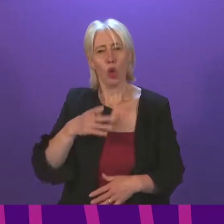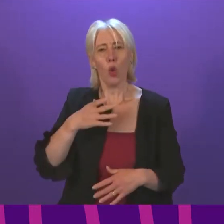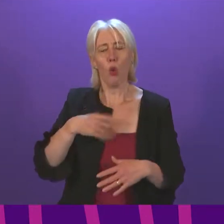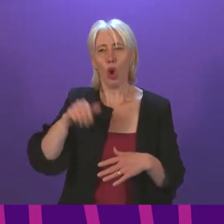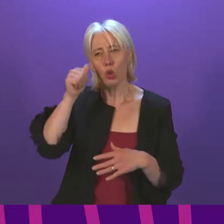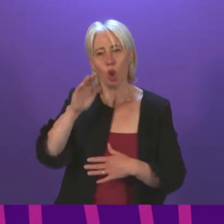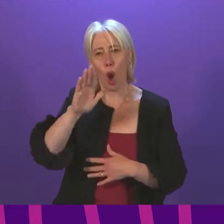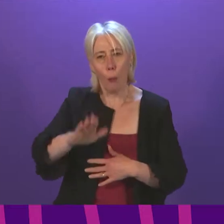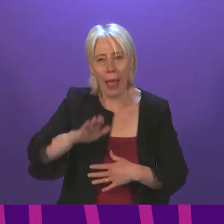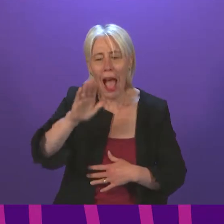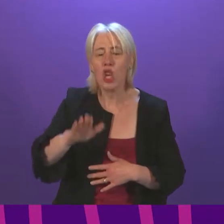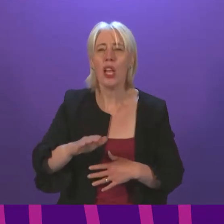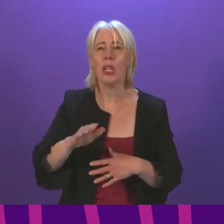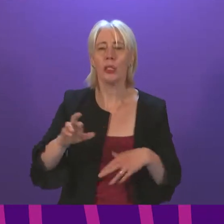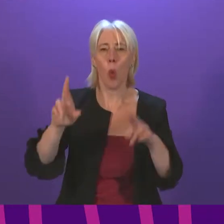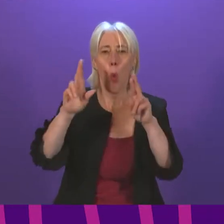and peace.